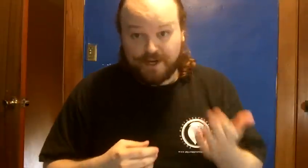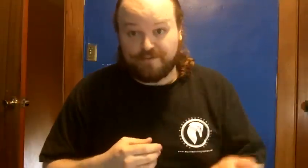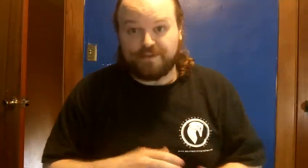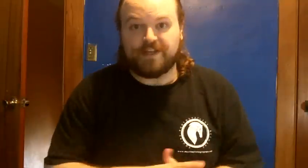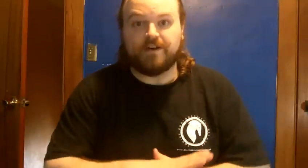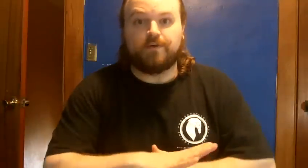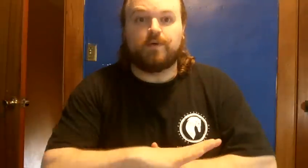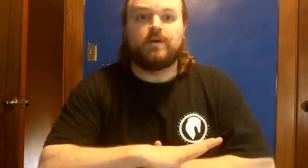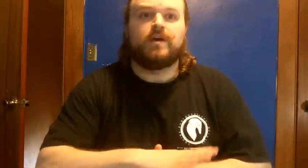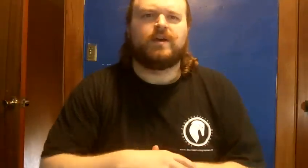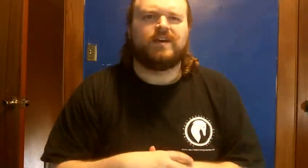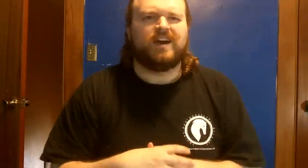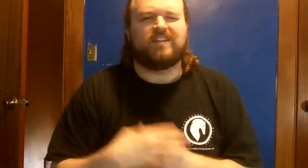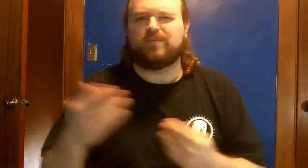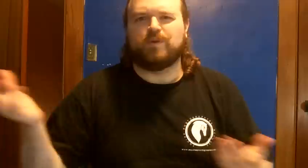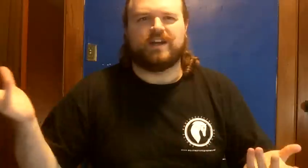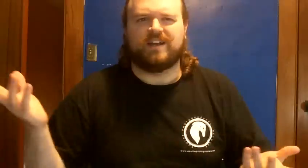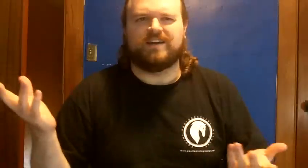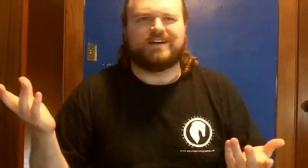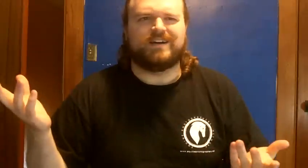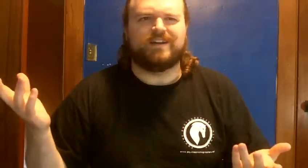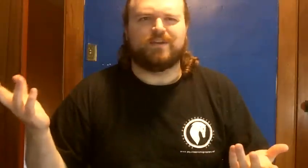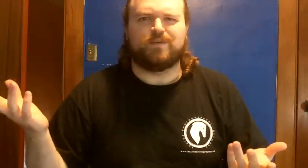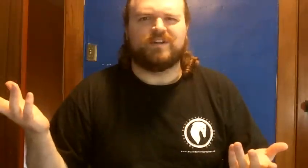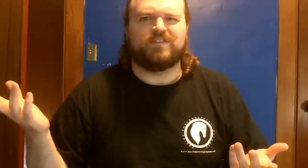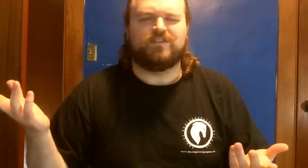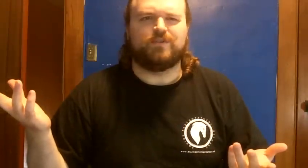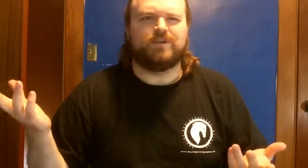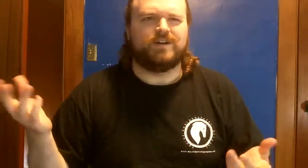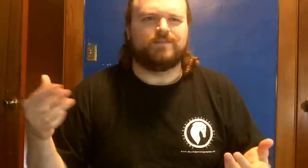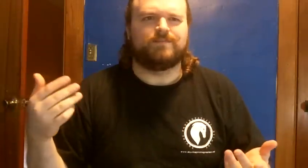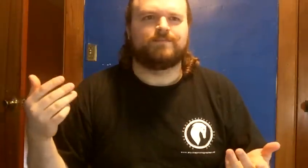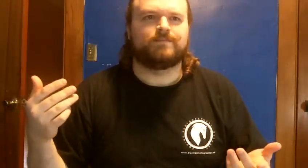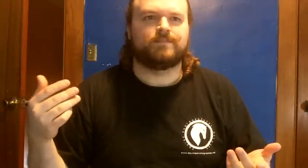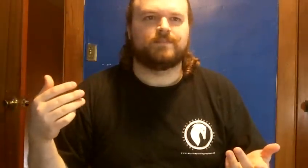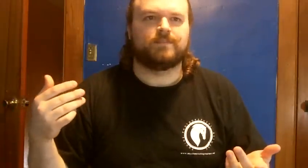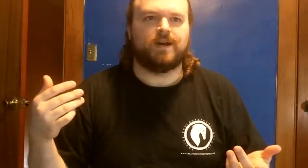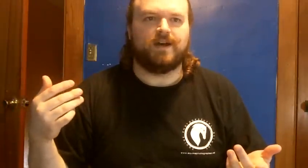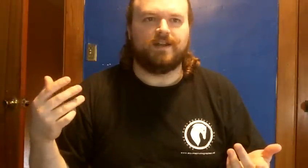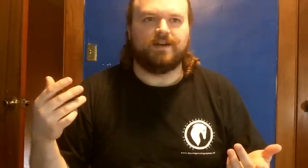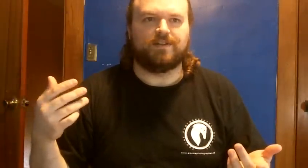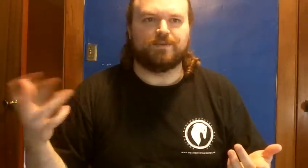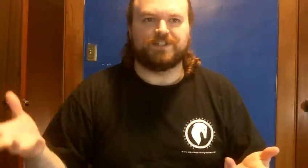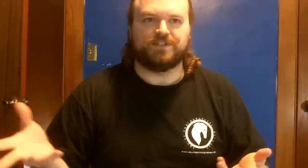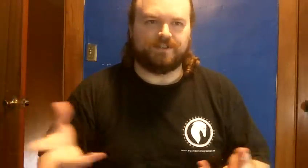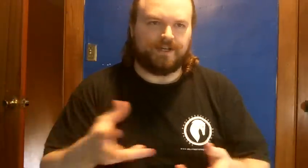Mare video I left one on another one too on the original